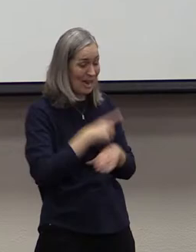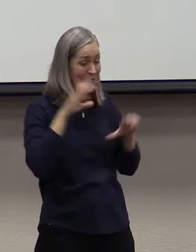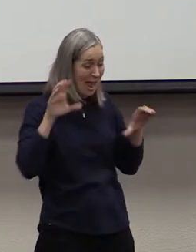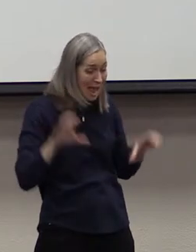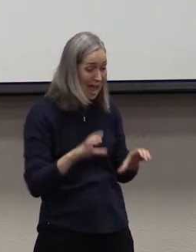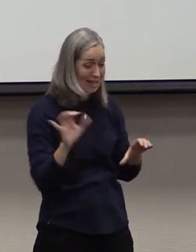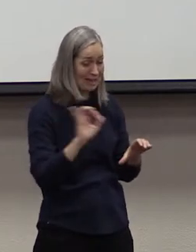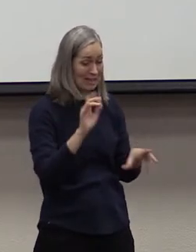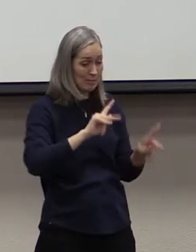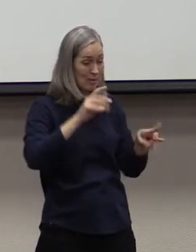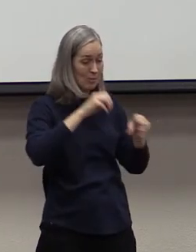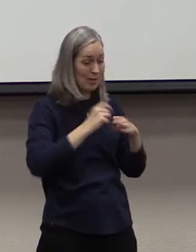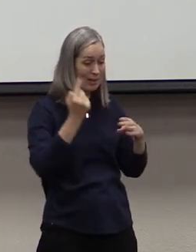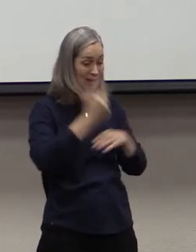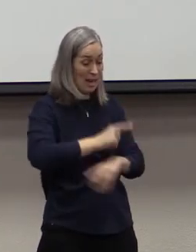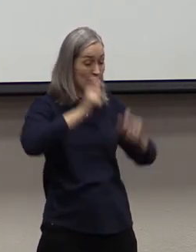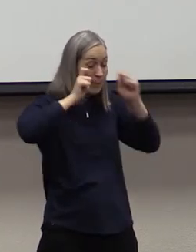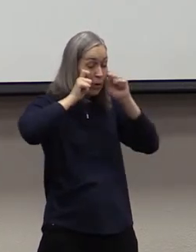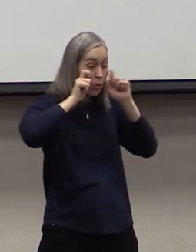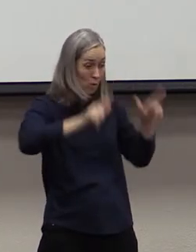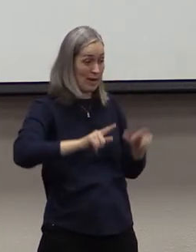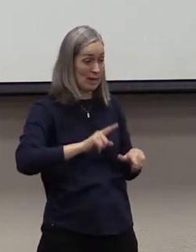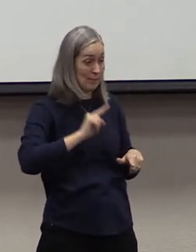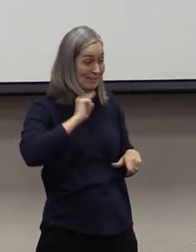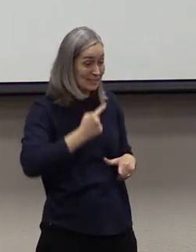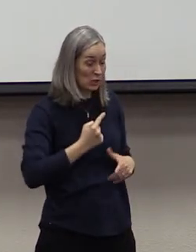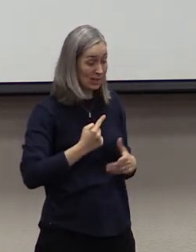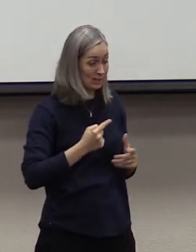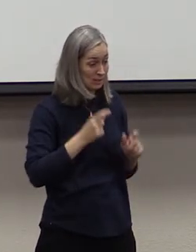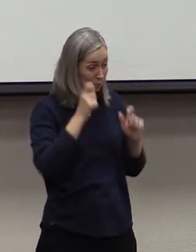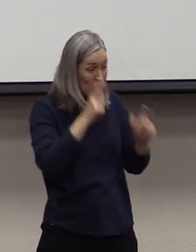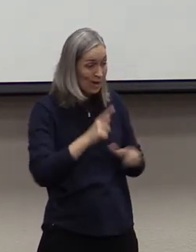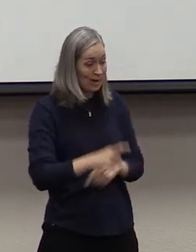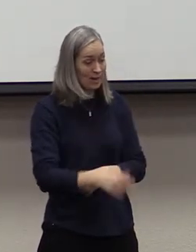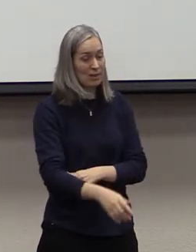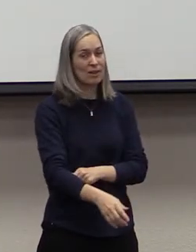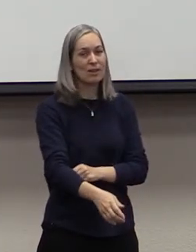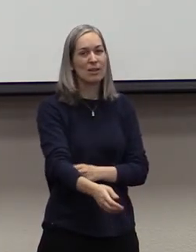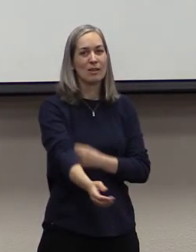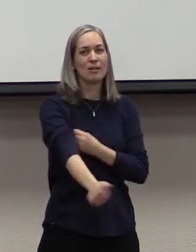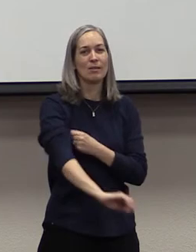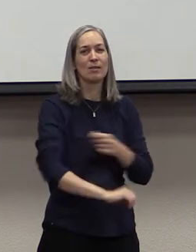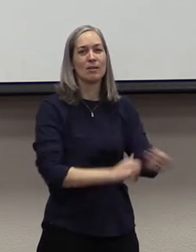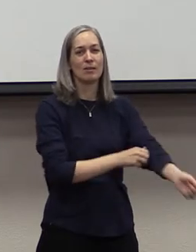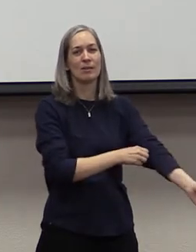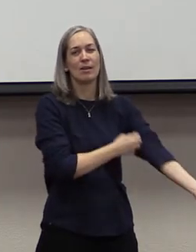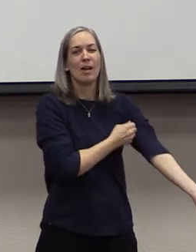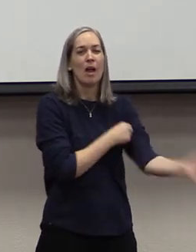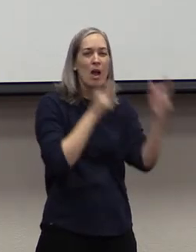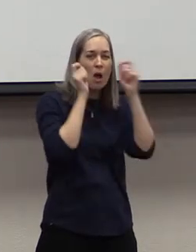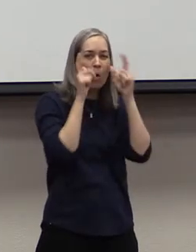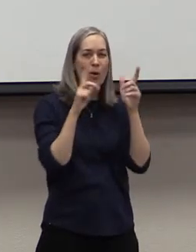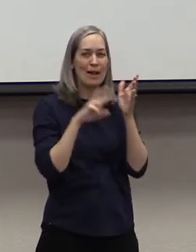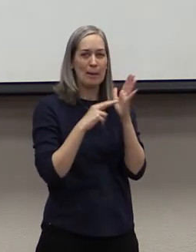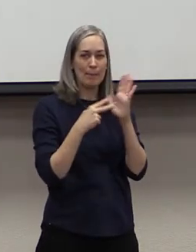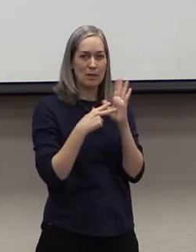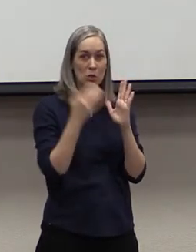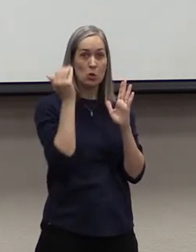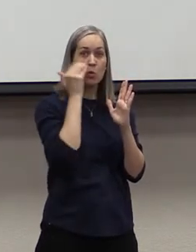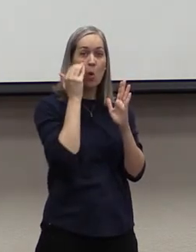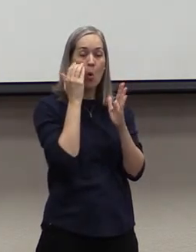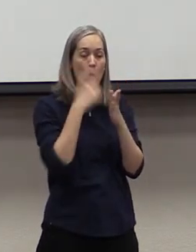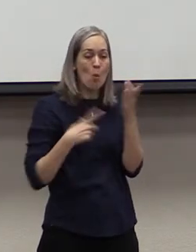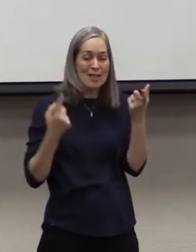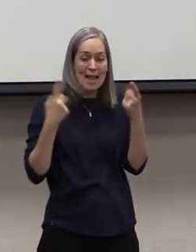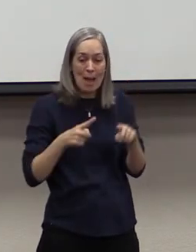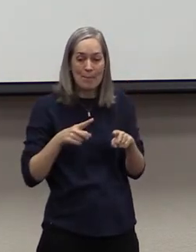You are awake and you are sober. To be awake means that you are constantly alert of what is going on around you.